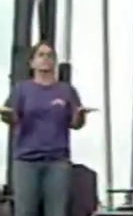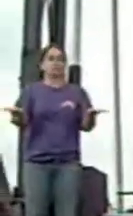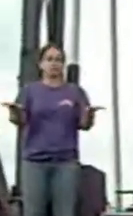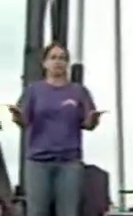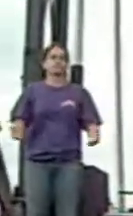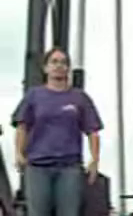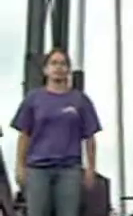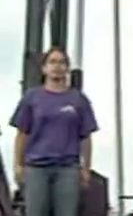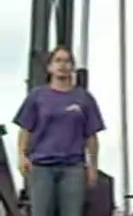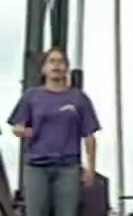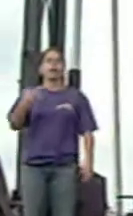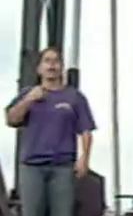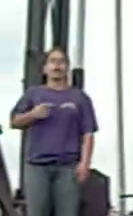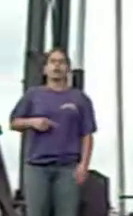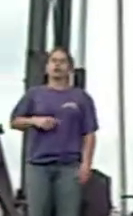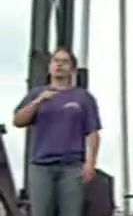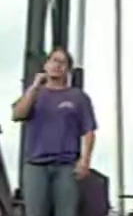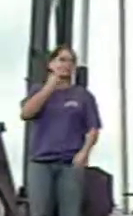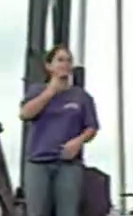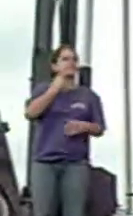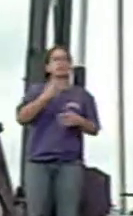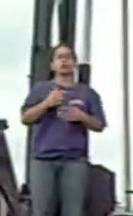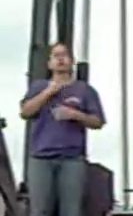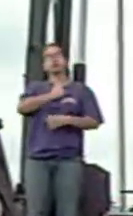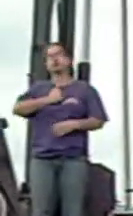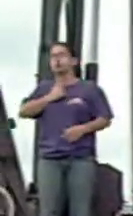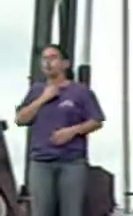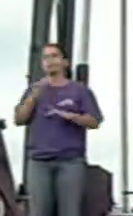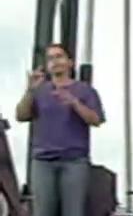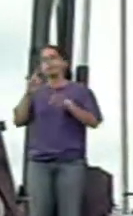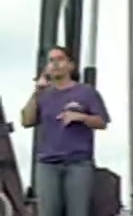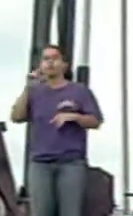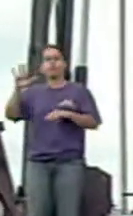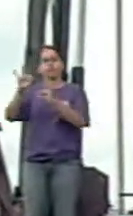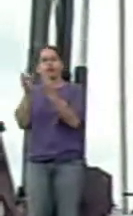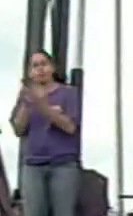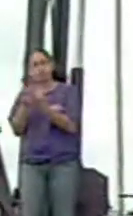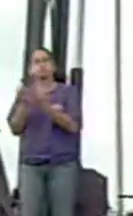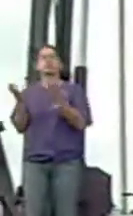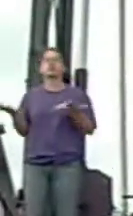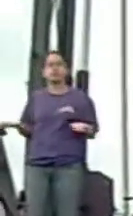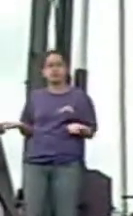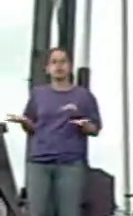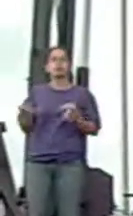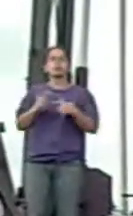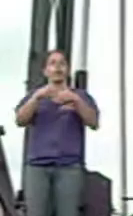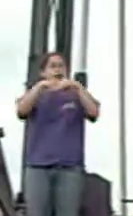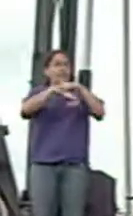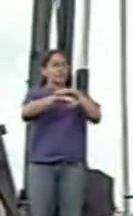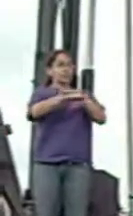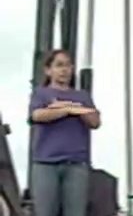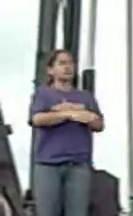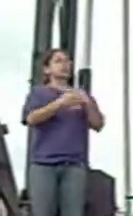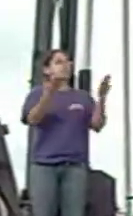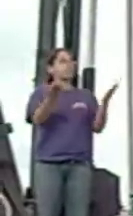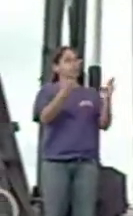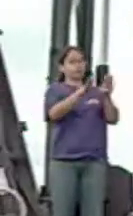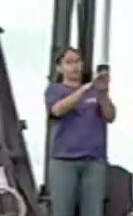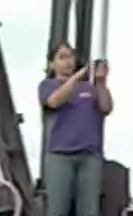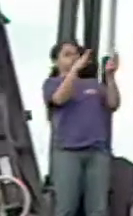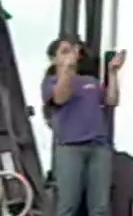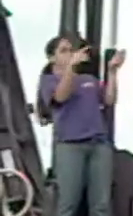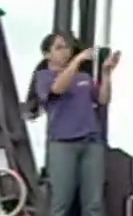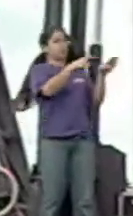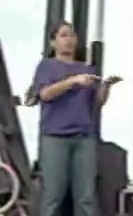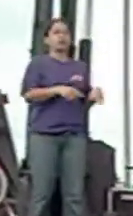We give our sincere condolences to the Ware family. The entrance in Morgan's Wonderland has been